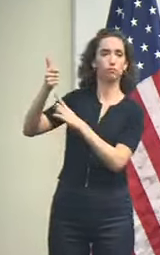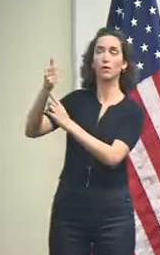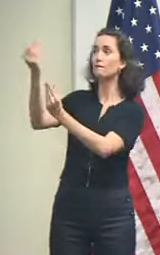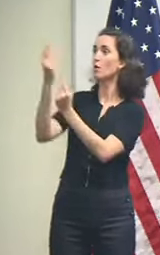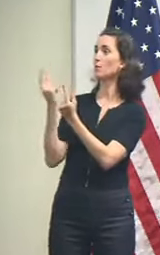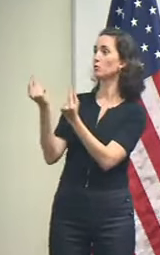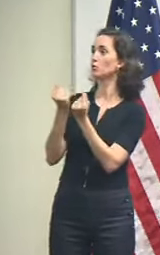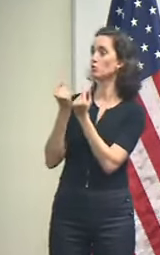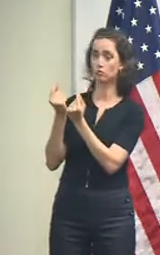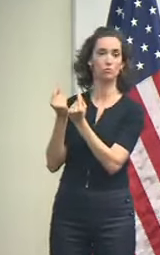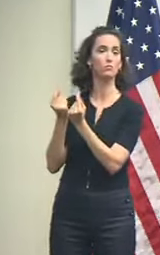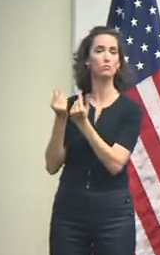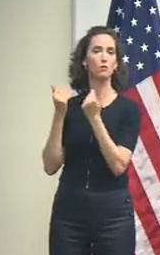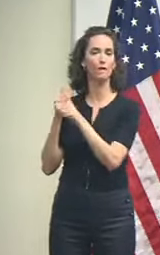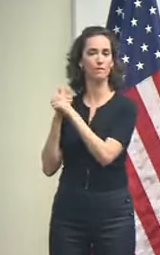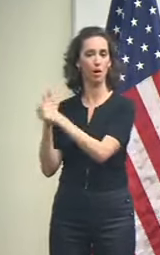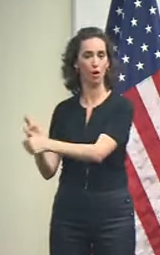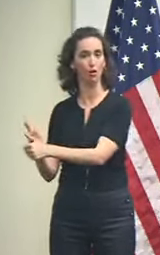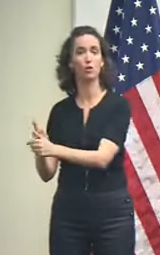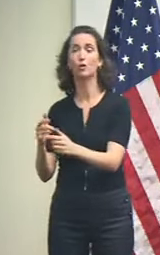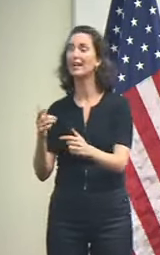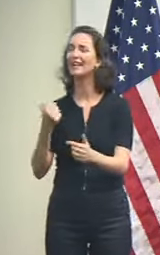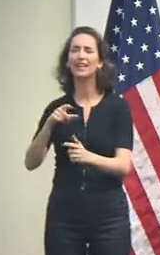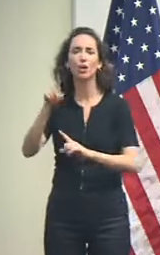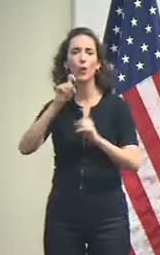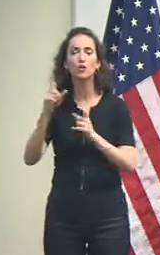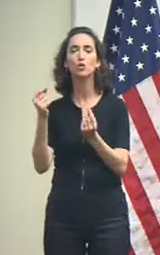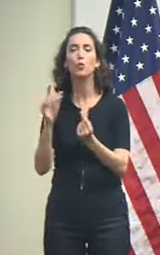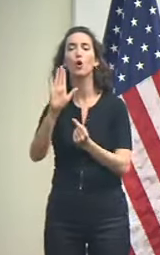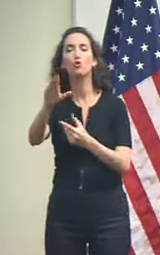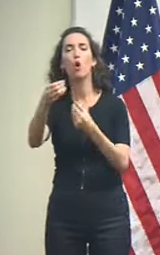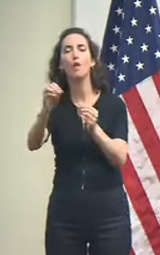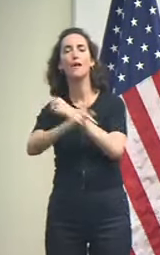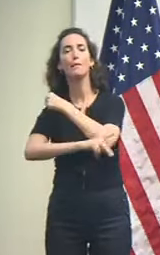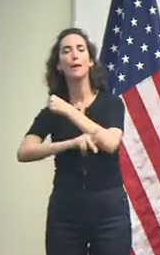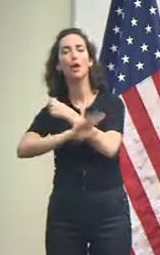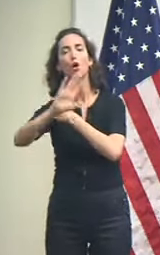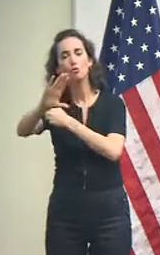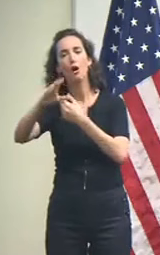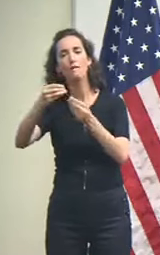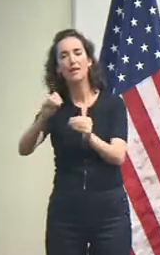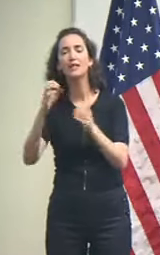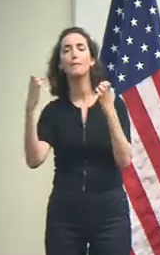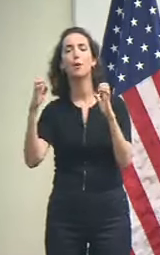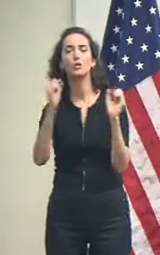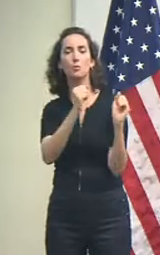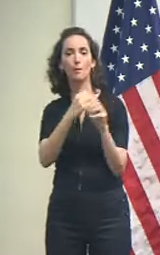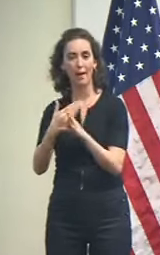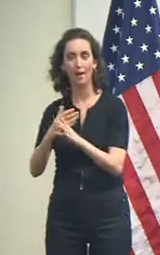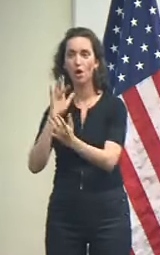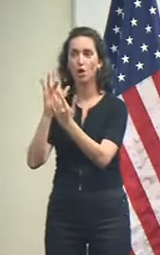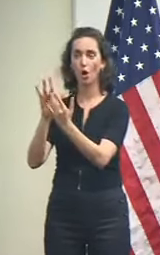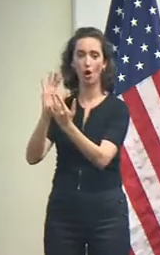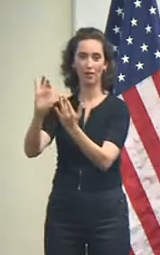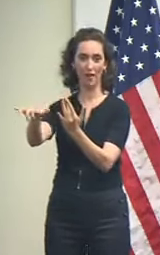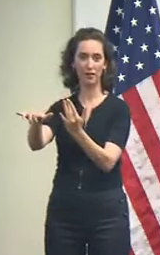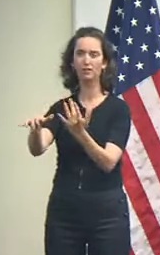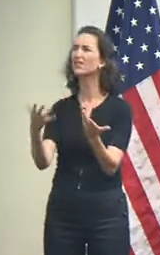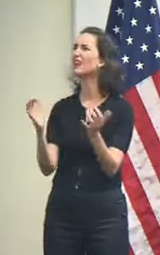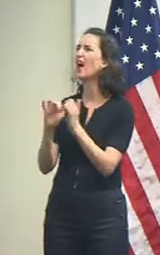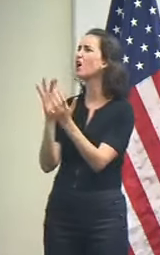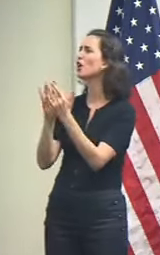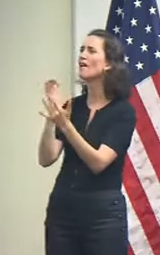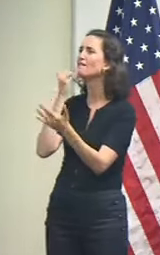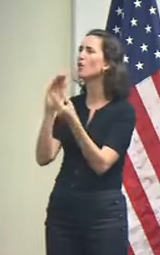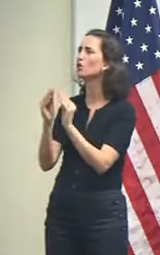questions, call your Office of Emergency Preparedness. For your parish, if you need information about how to contact them, if you need a